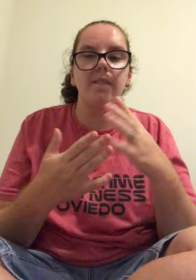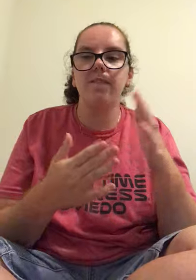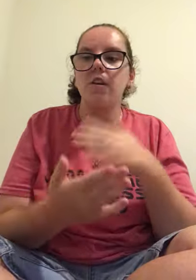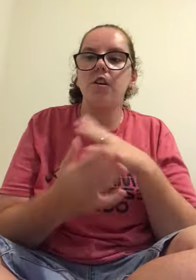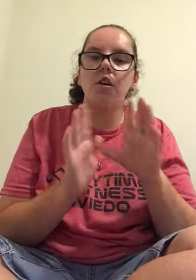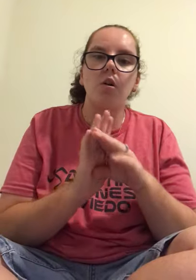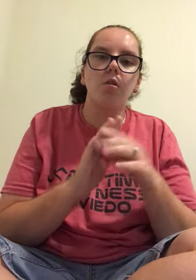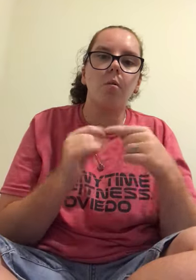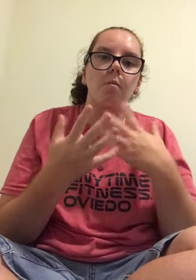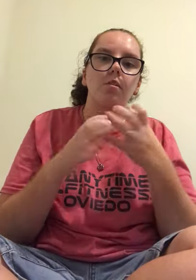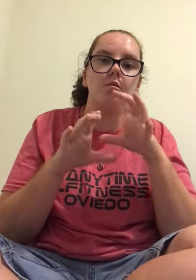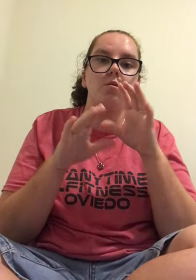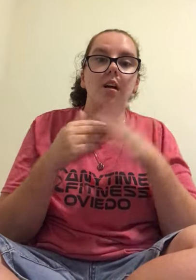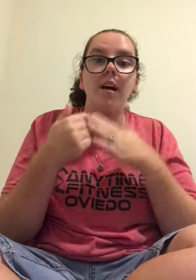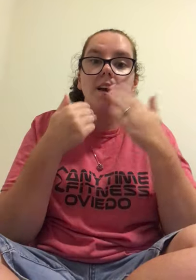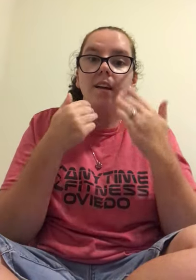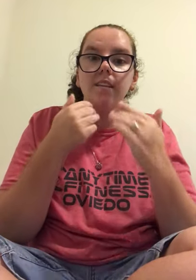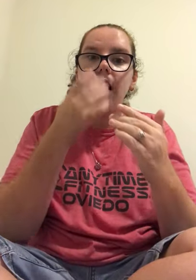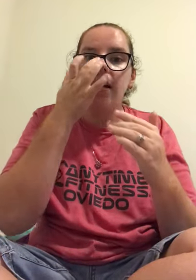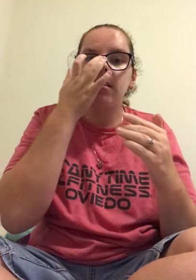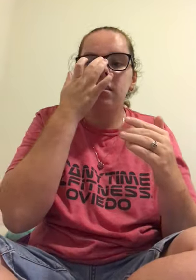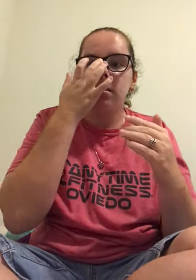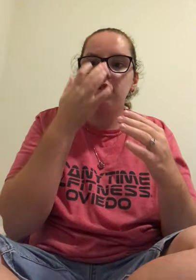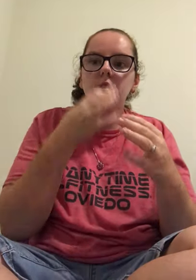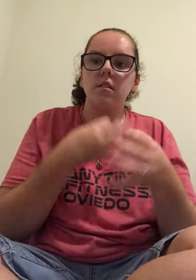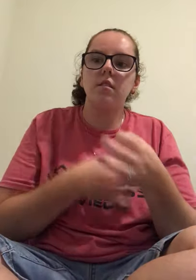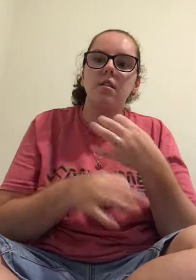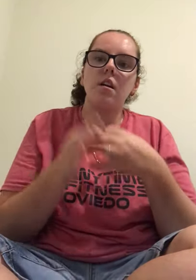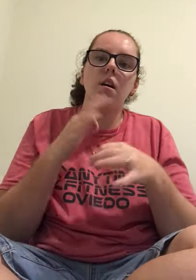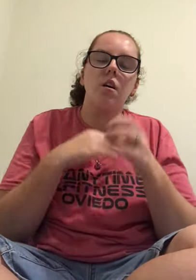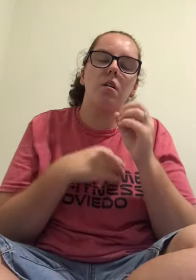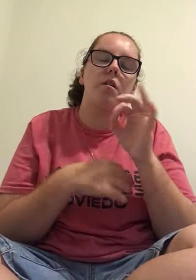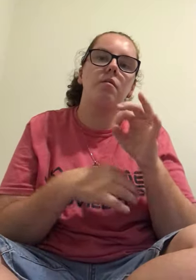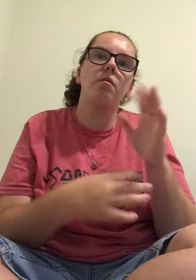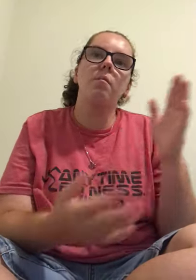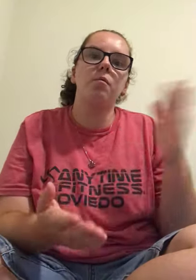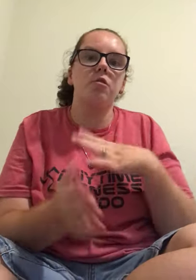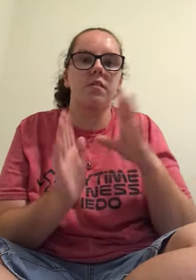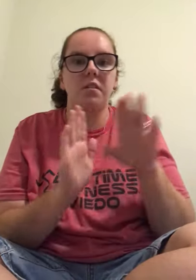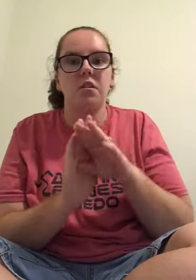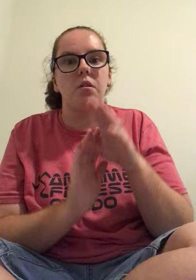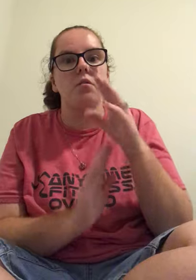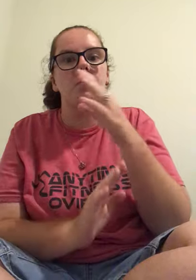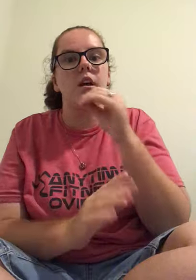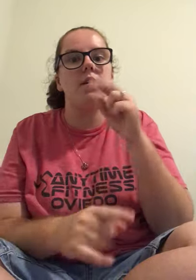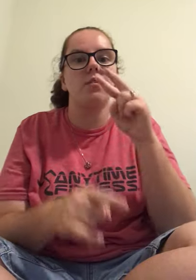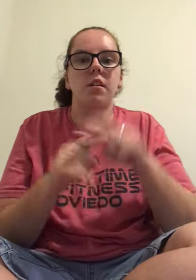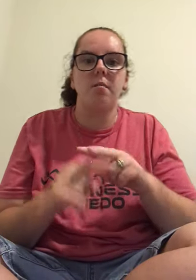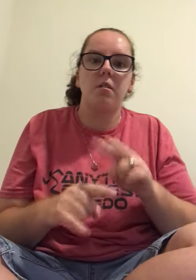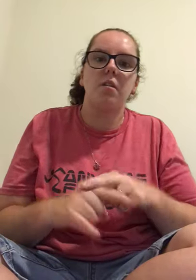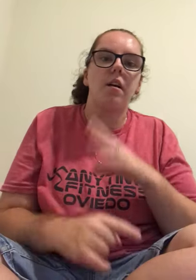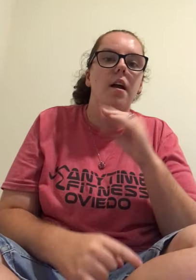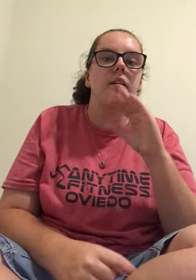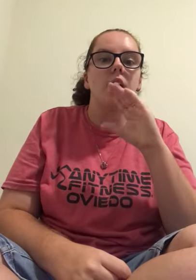video you want me to do next instead of music videos and vocabulary and